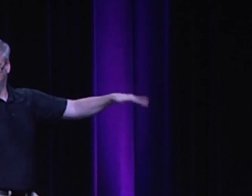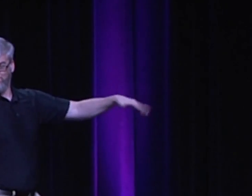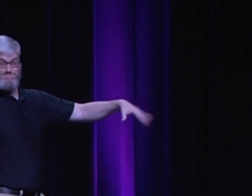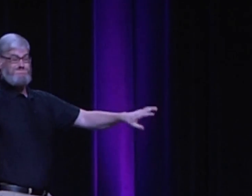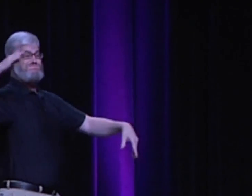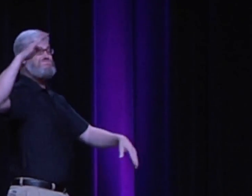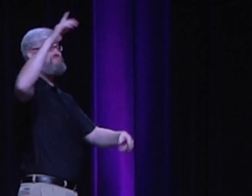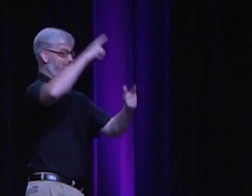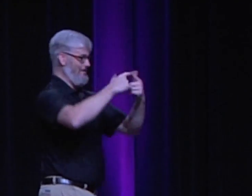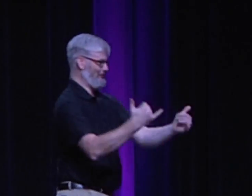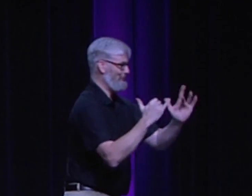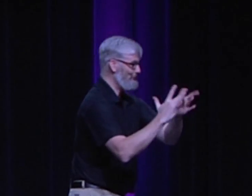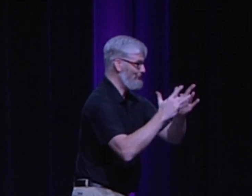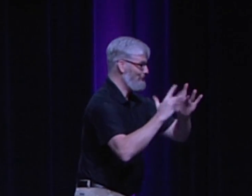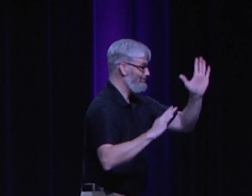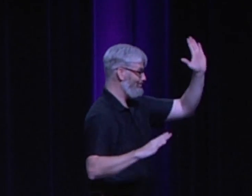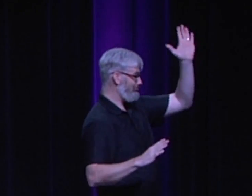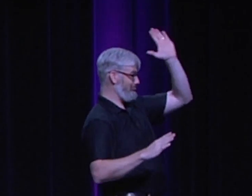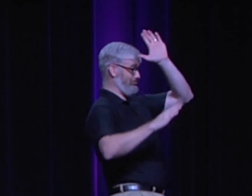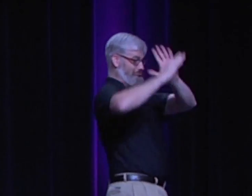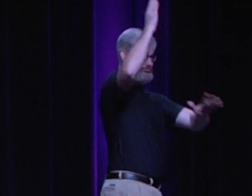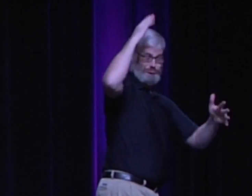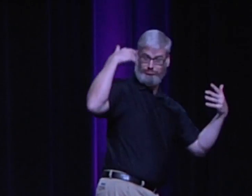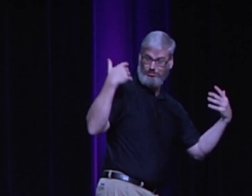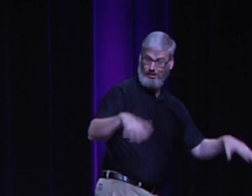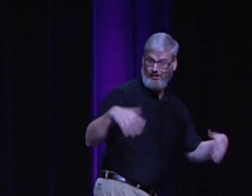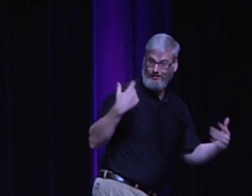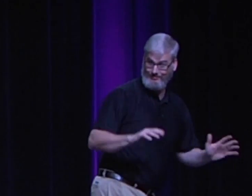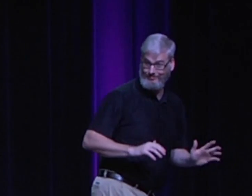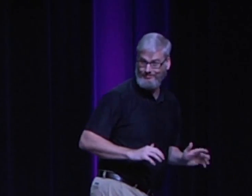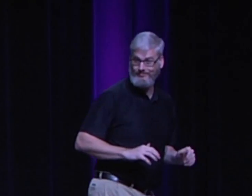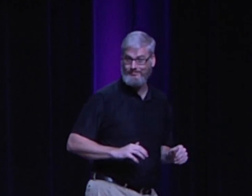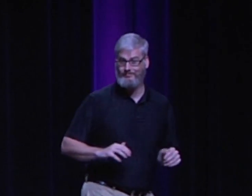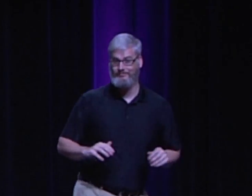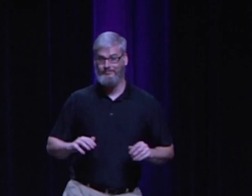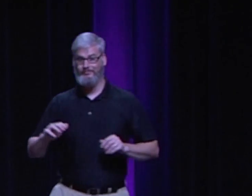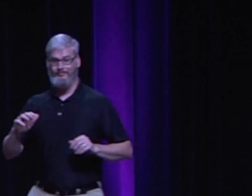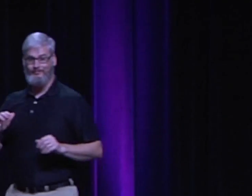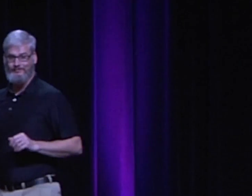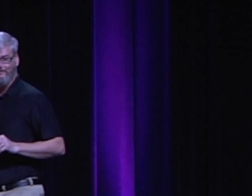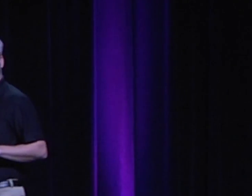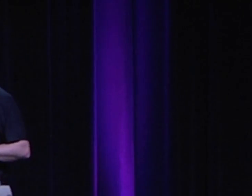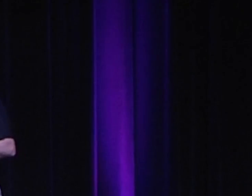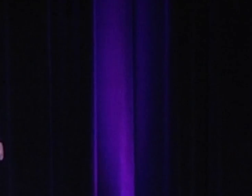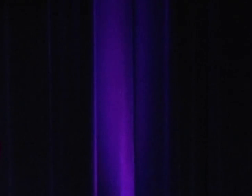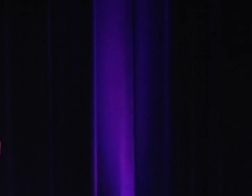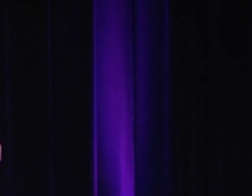engines and the Industrial Revolution, and, you know, which led to where we are today, to the Internet. And from the Internet, it's going new and exciting places.